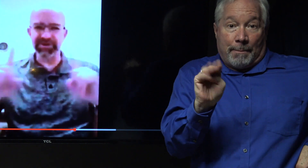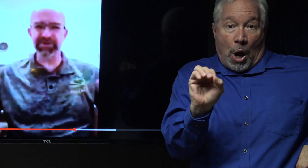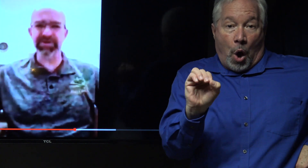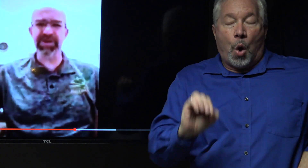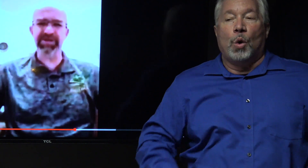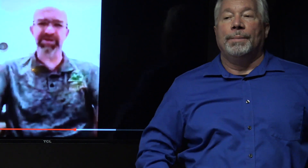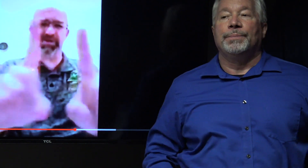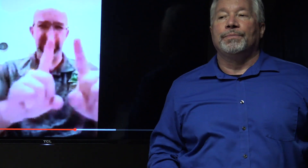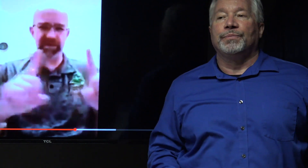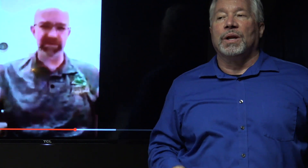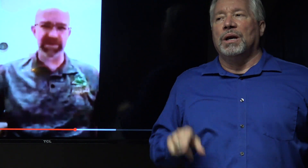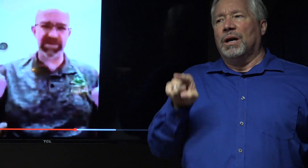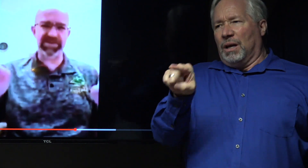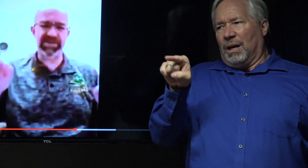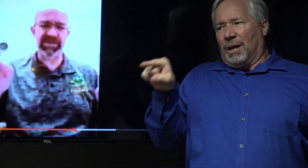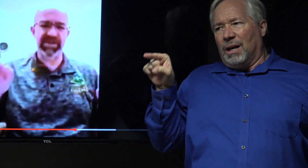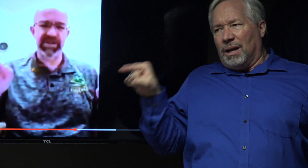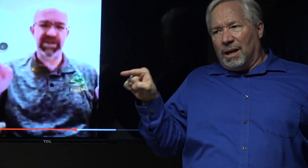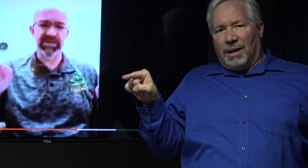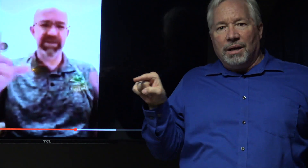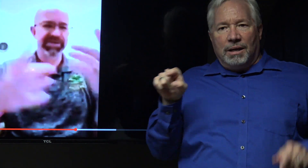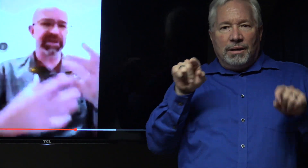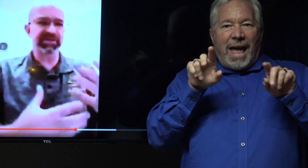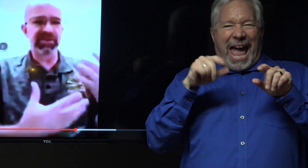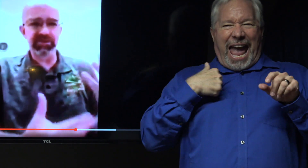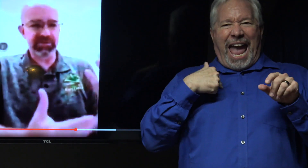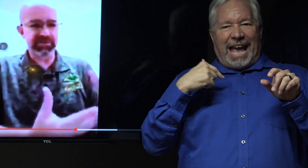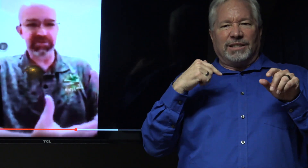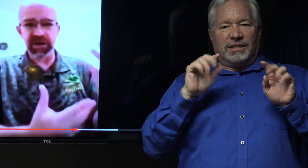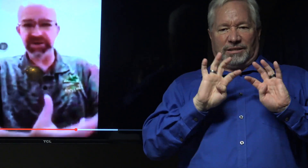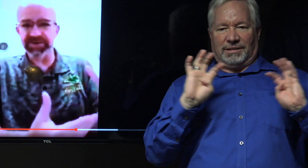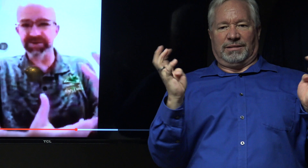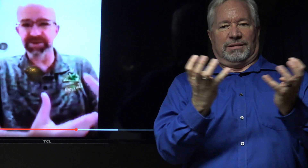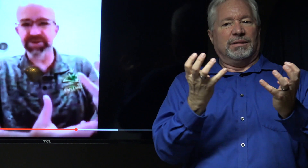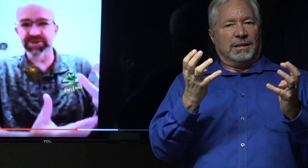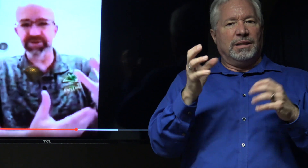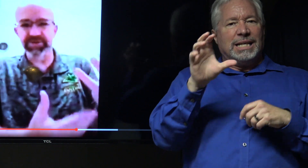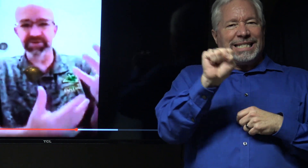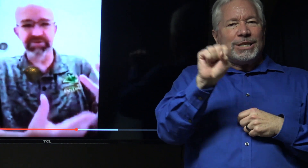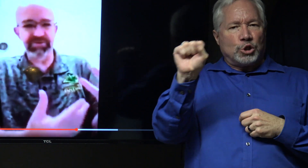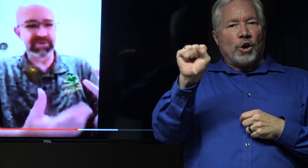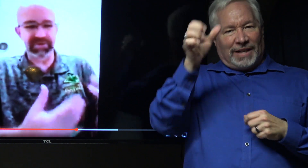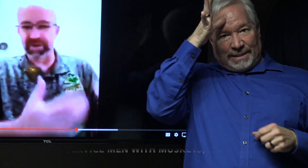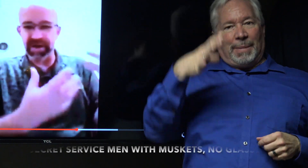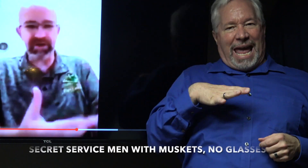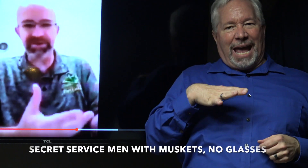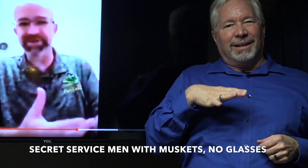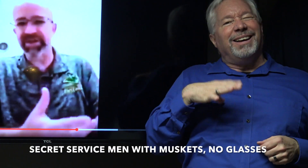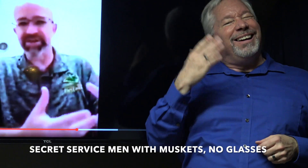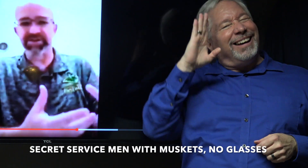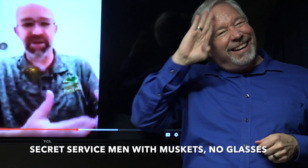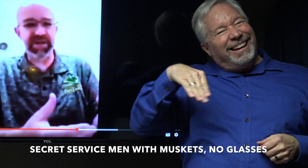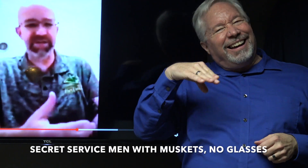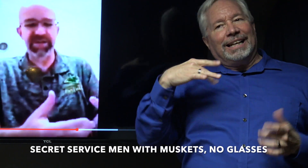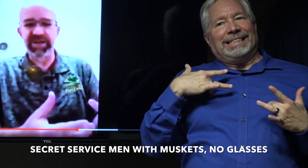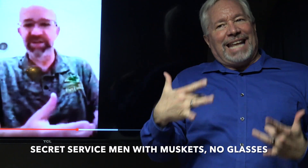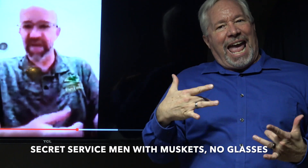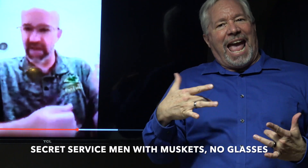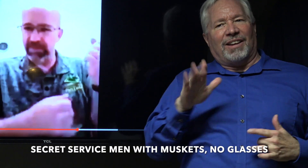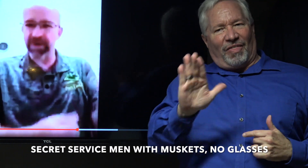Secret Service agents were around the beast, but instead of normal, modern, traditional AR-15s or guns, they